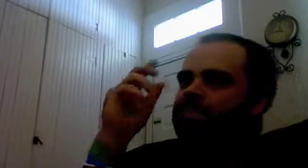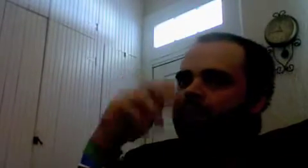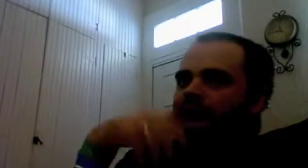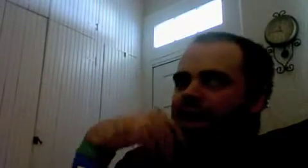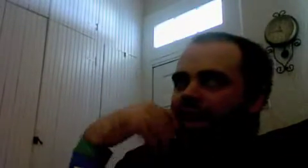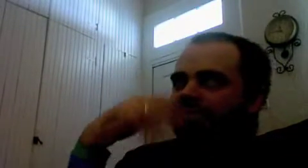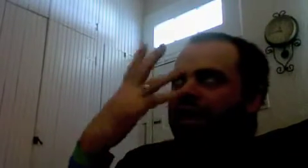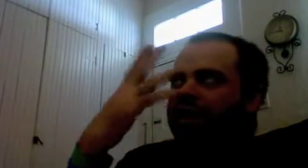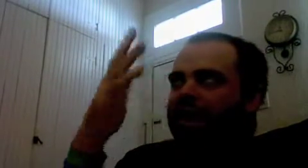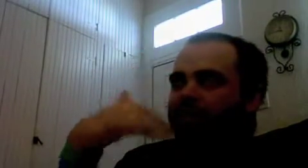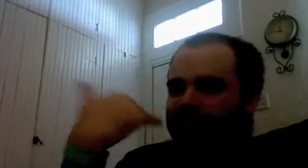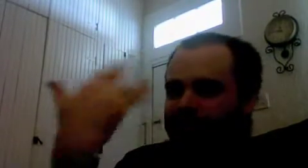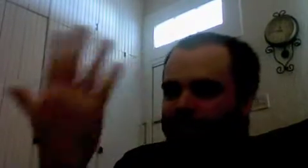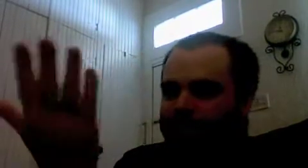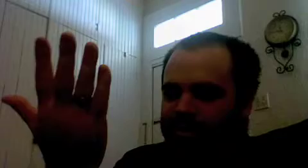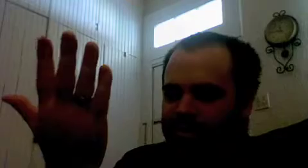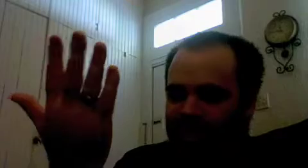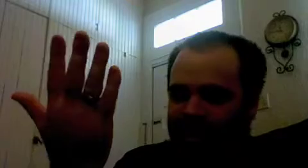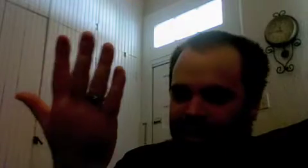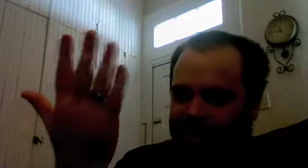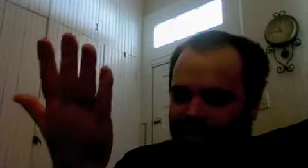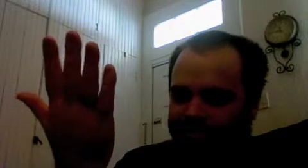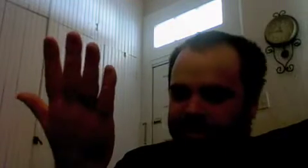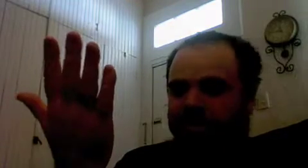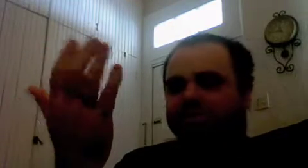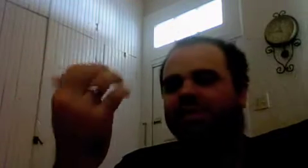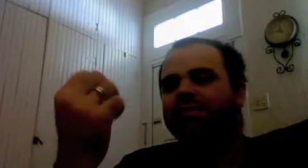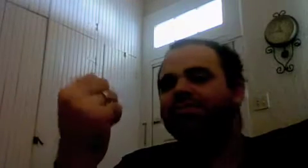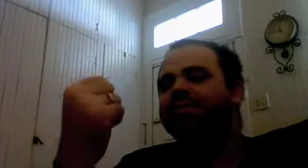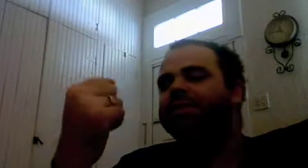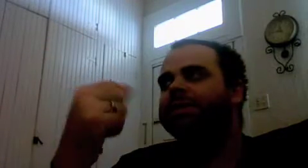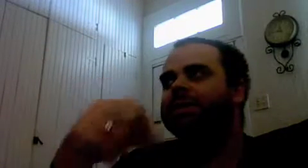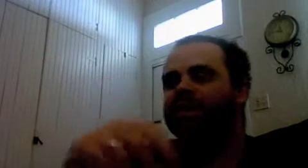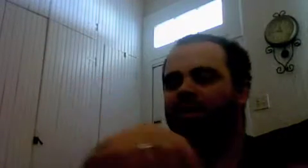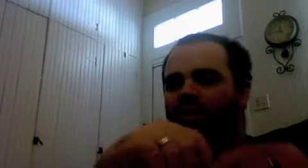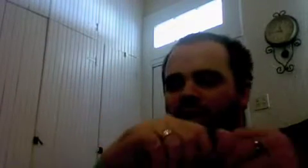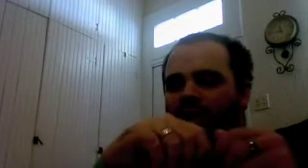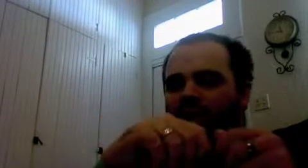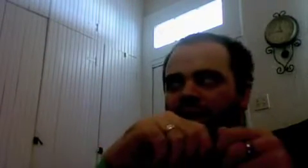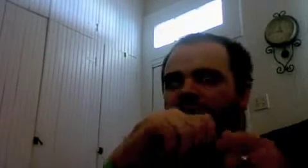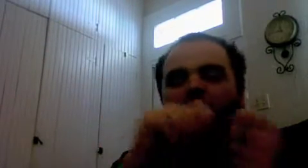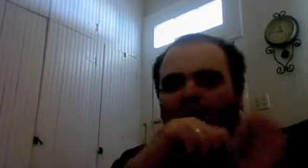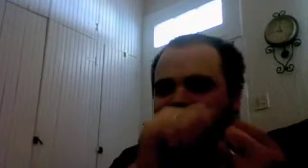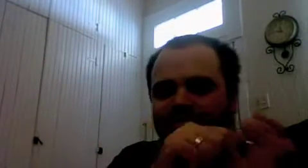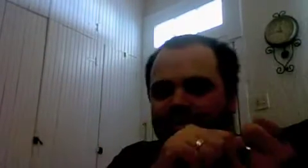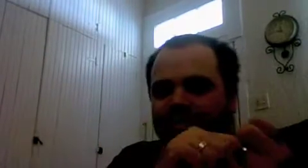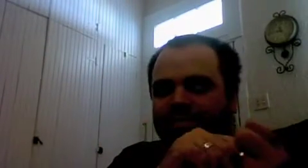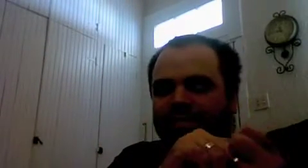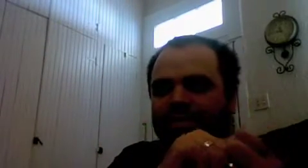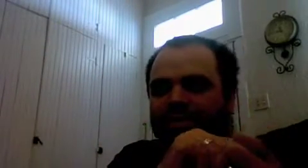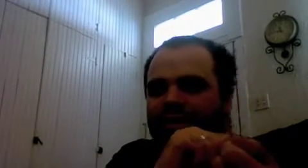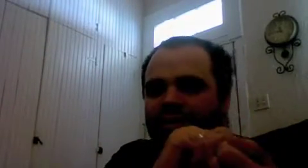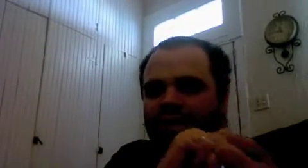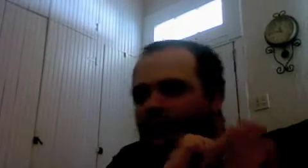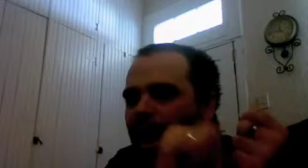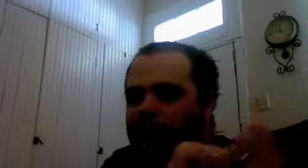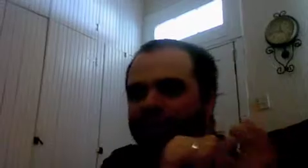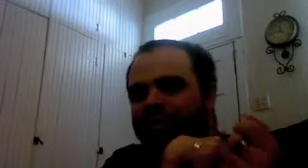it's not that I'm looking in a mirror and then positing myself an artisan cobbler